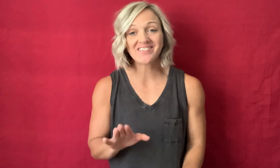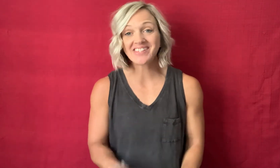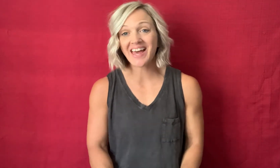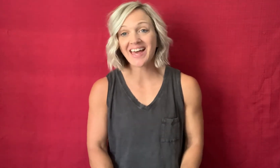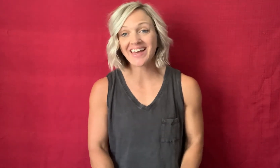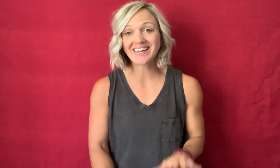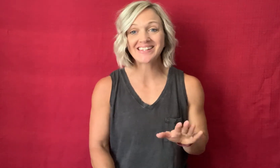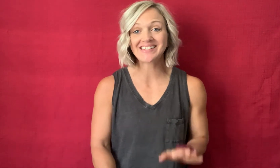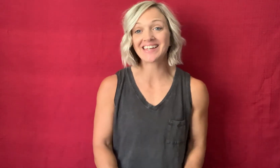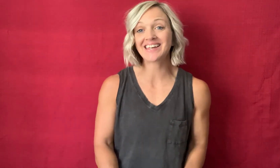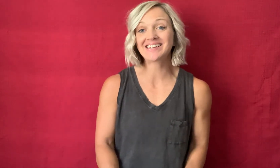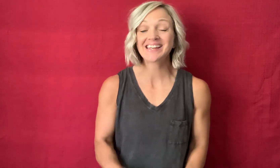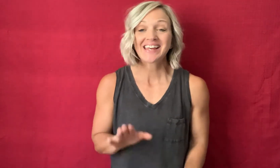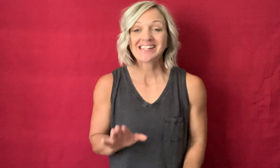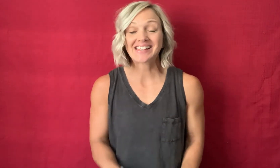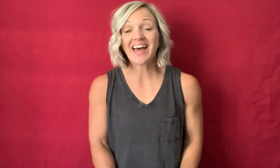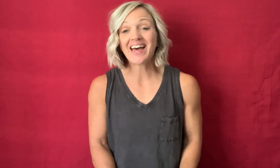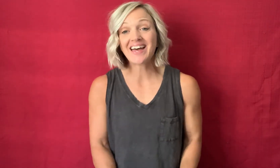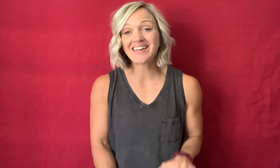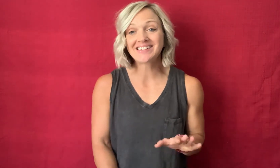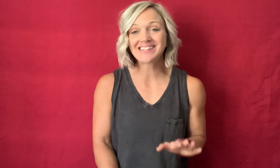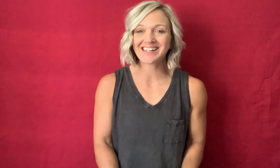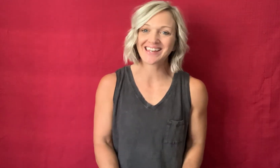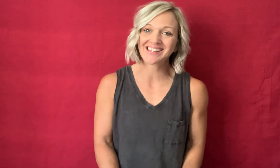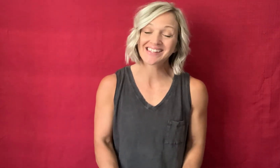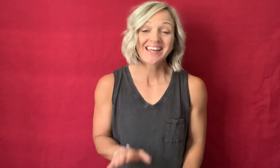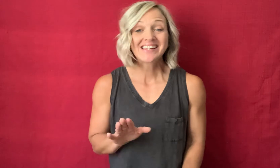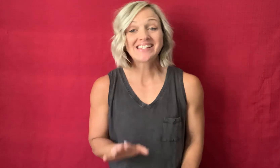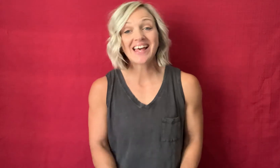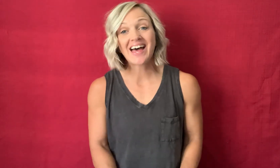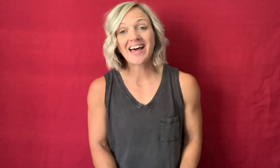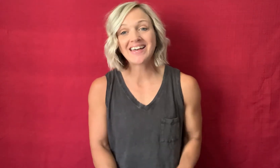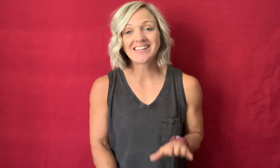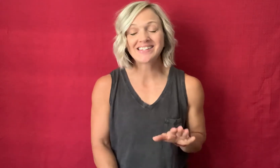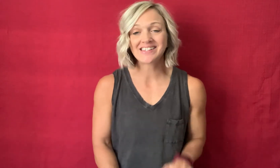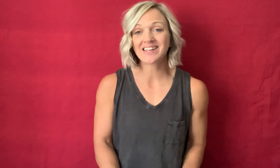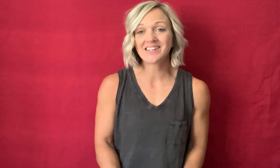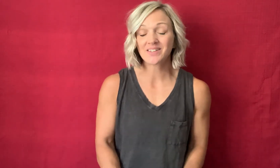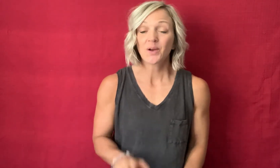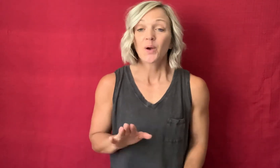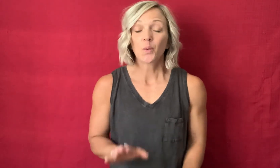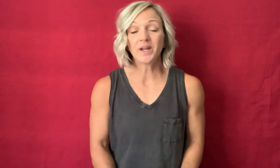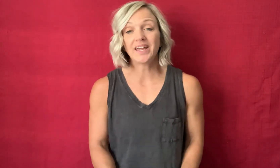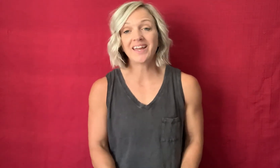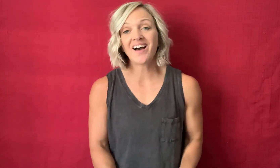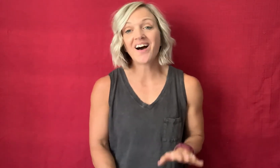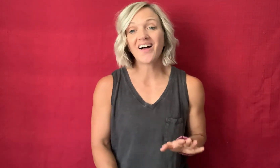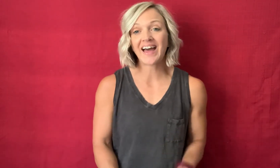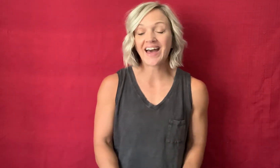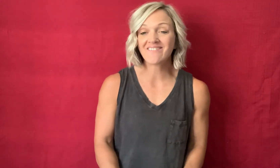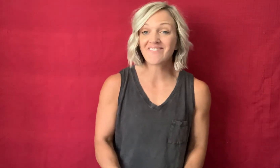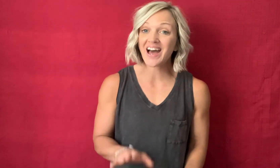senses senses senses we all have five